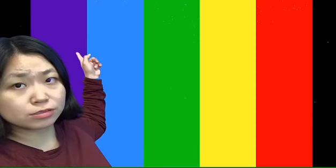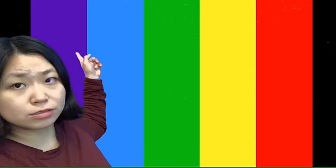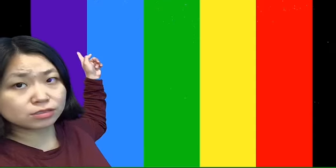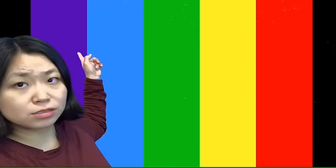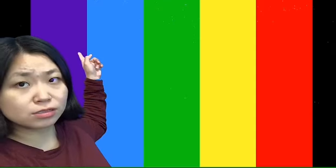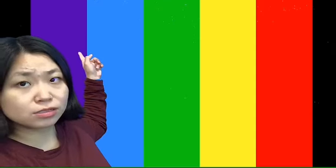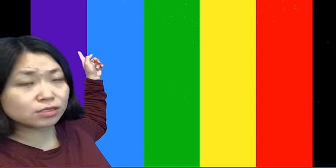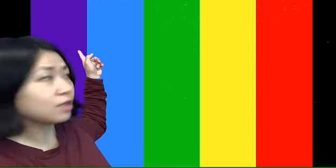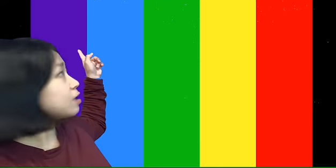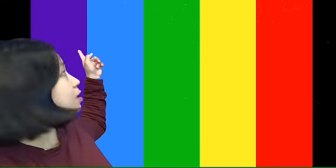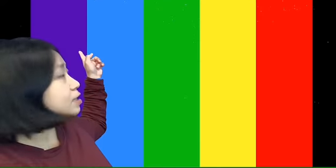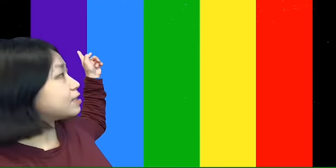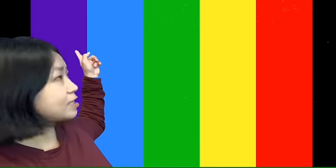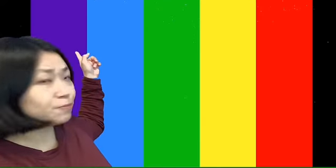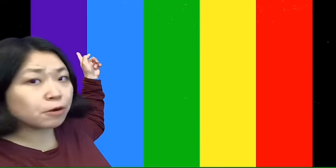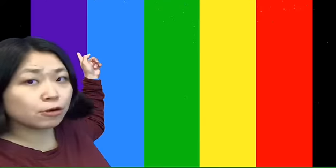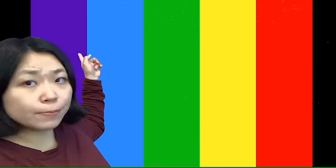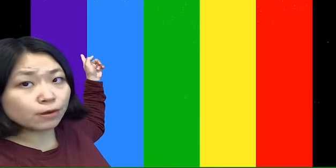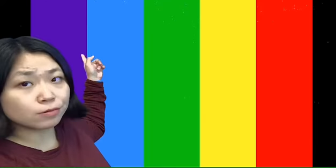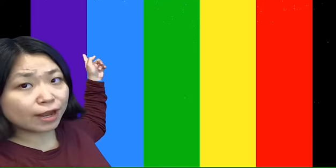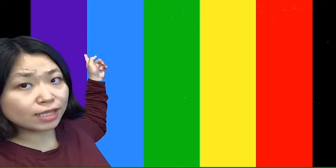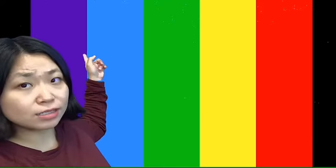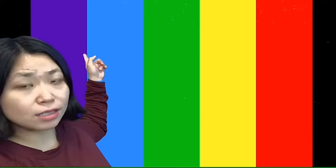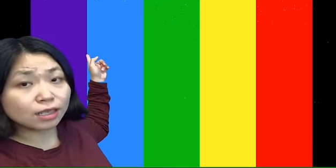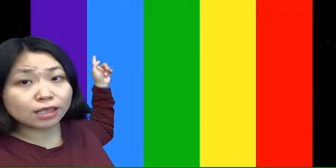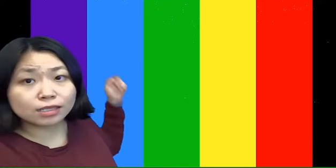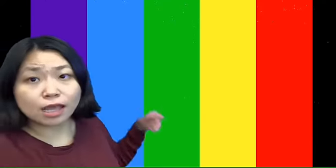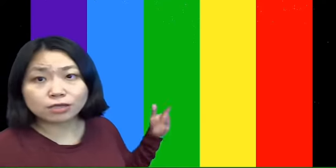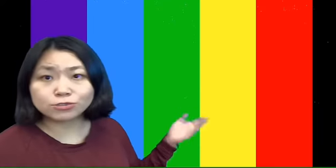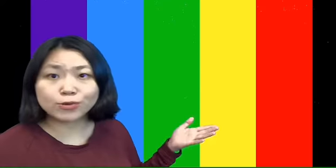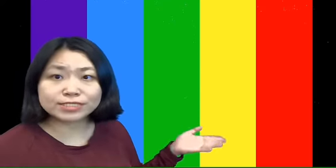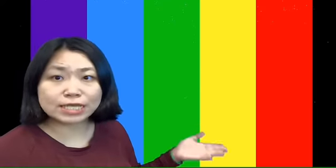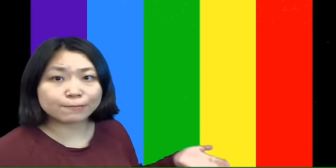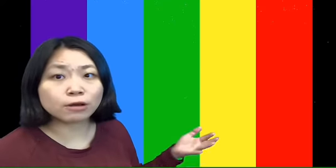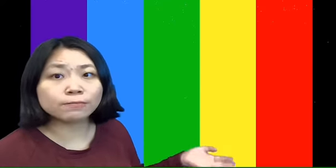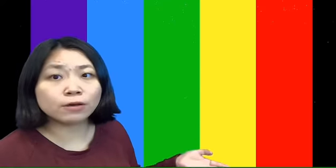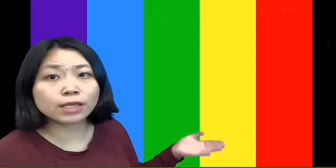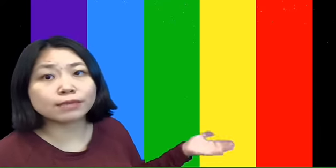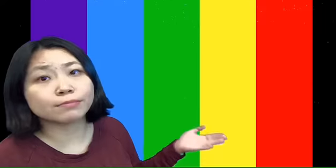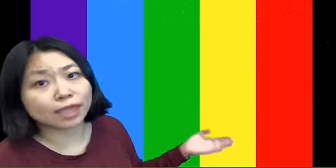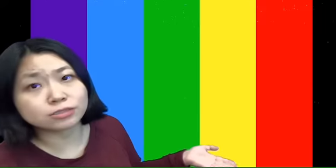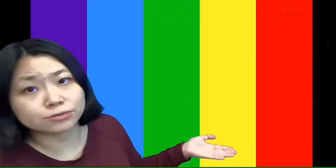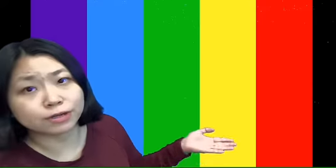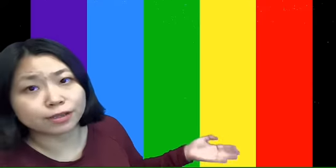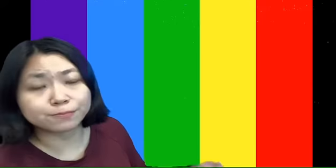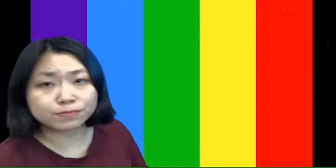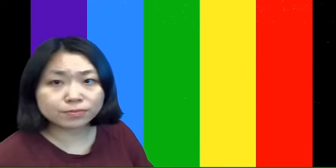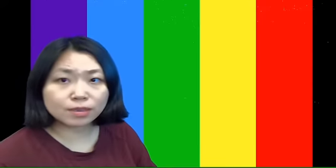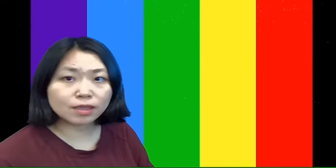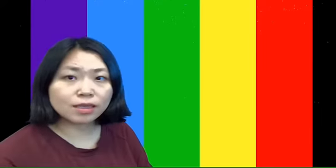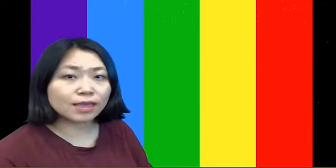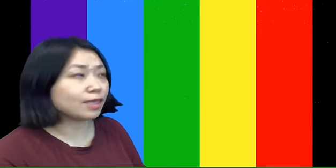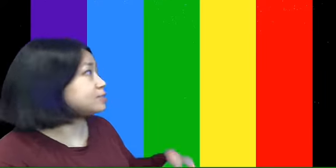here? That's purple, right? And how do we say purple in Mandarin?